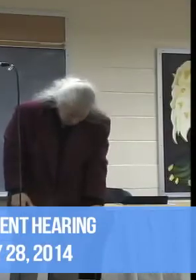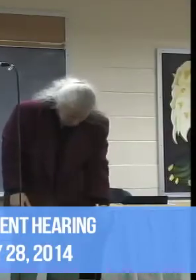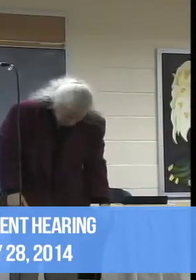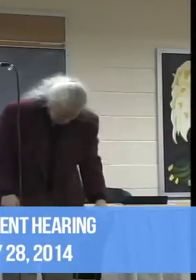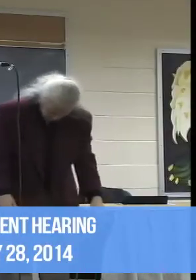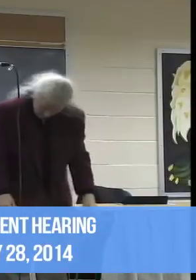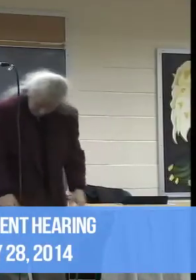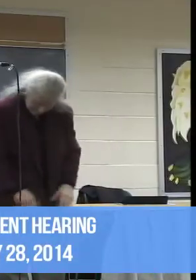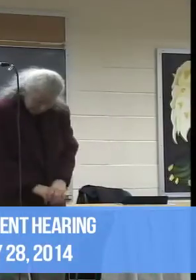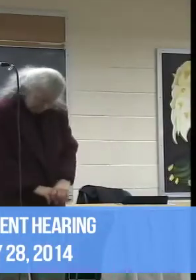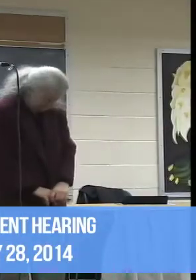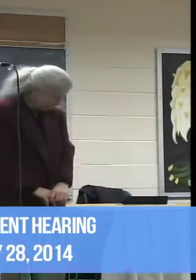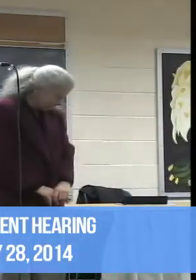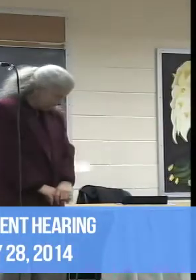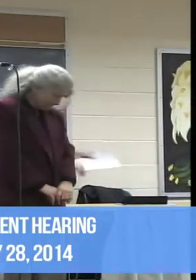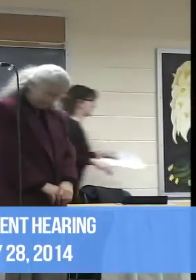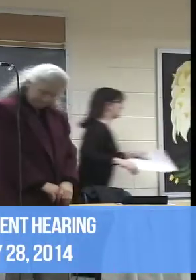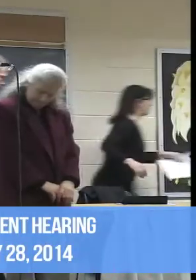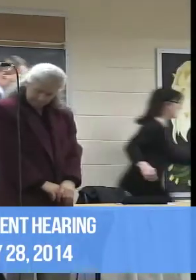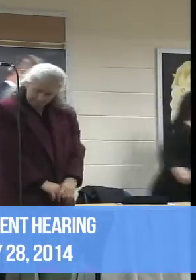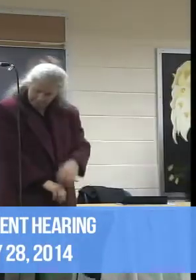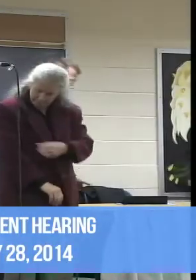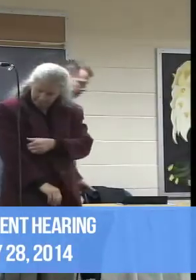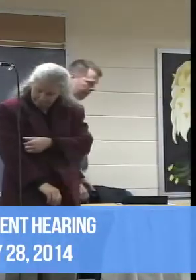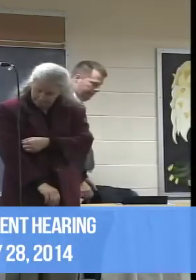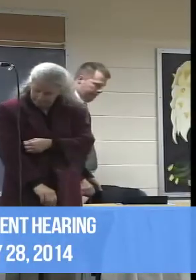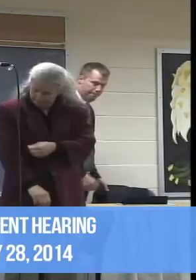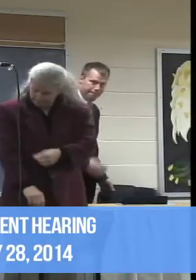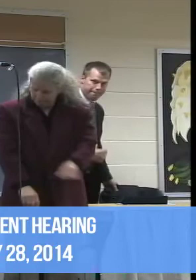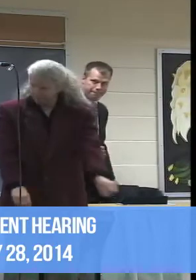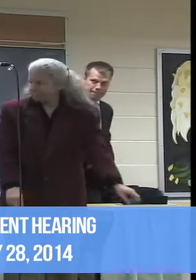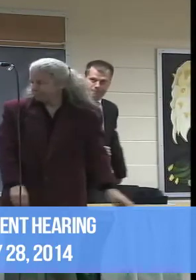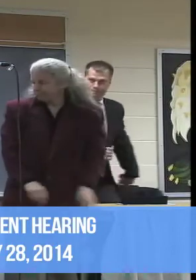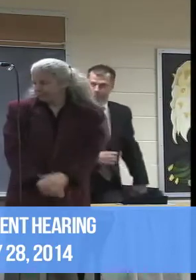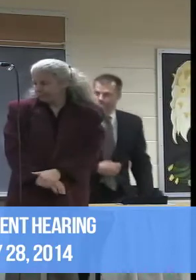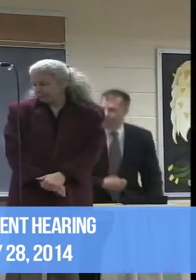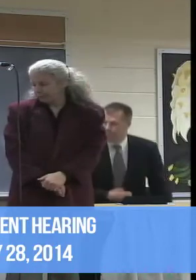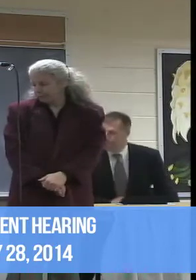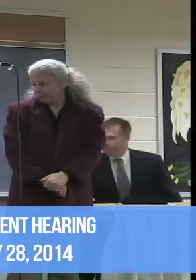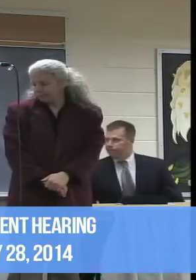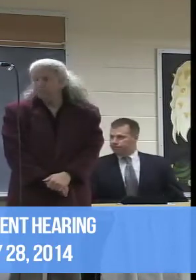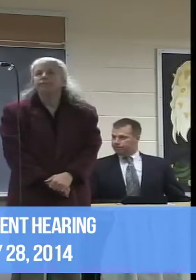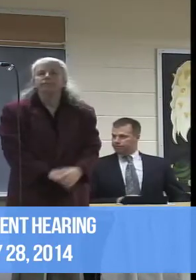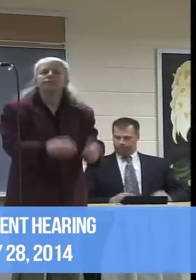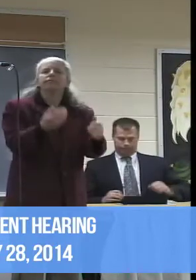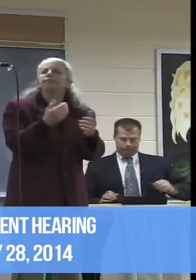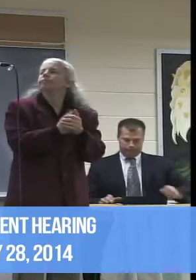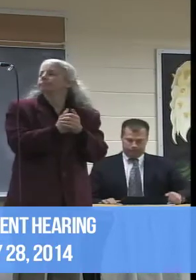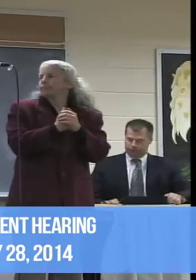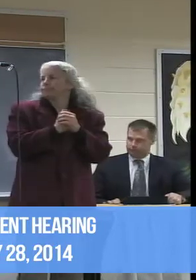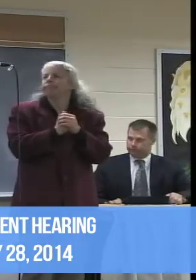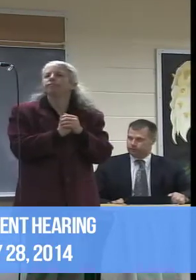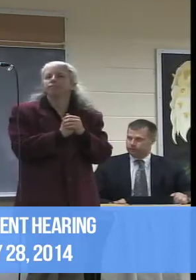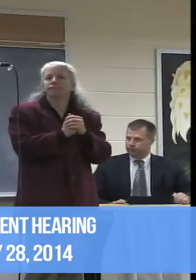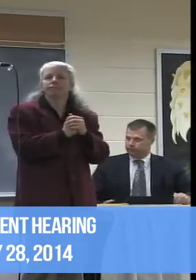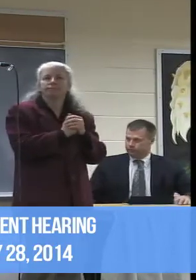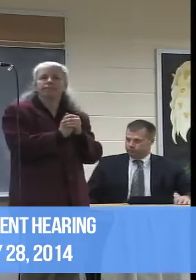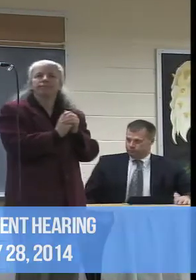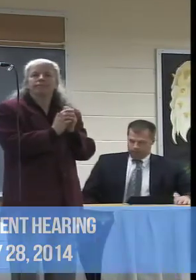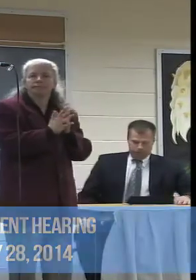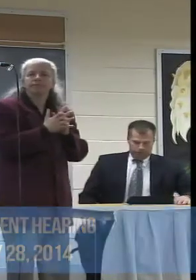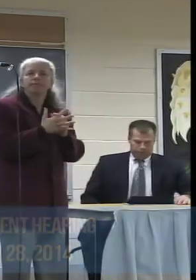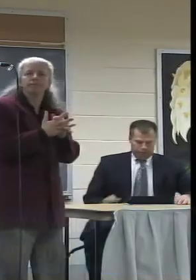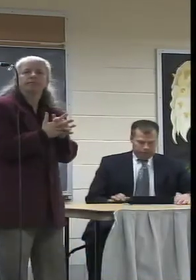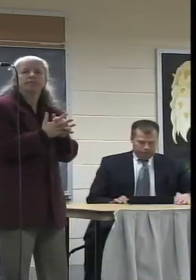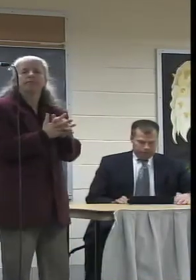Thank you. Sorry about that. Good evening. I'm City Councilor Marianne Labarge from Ward